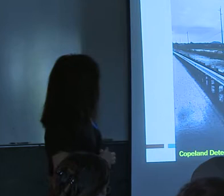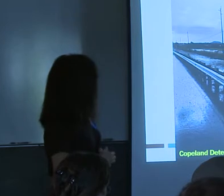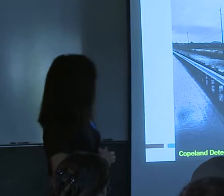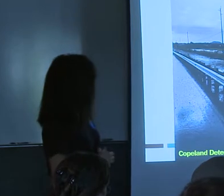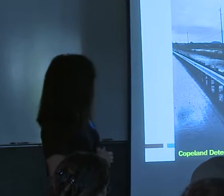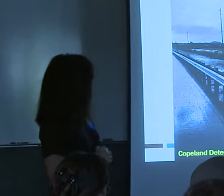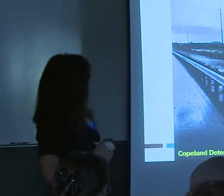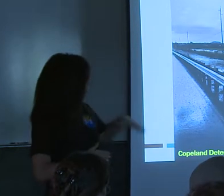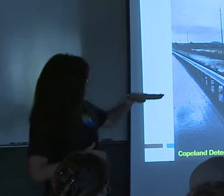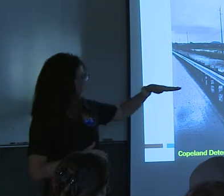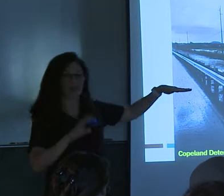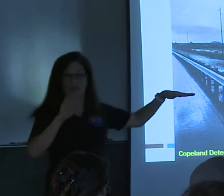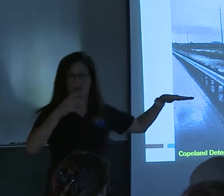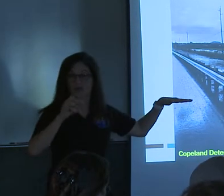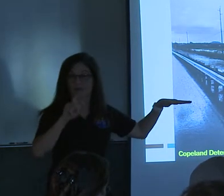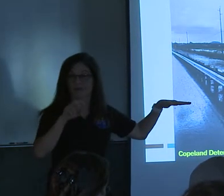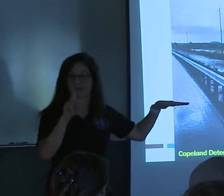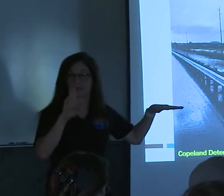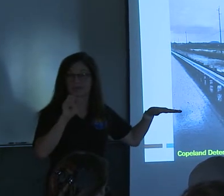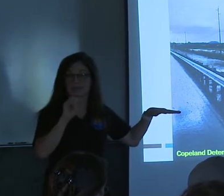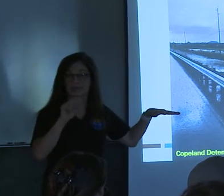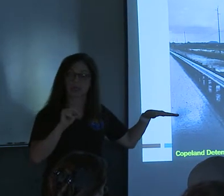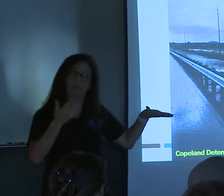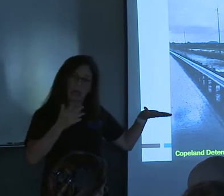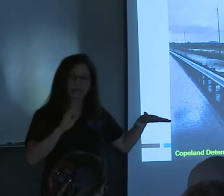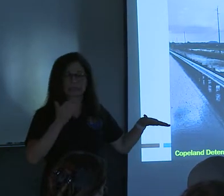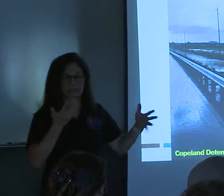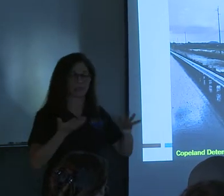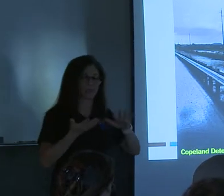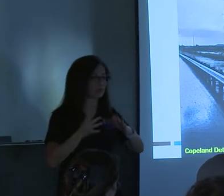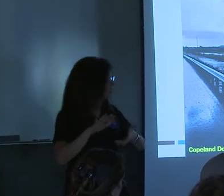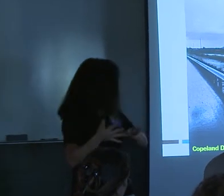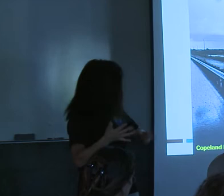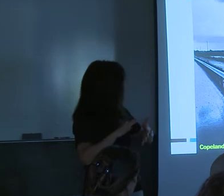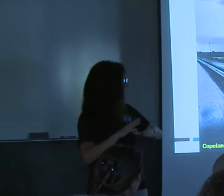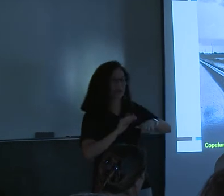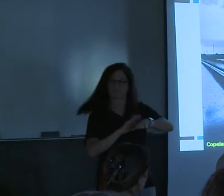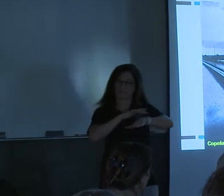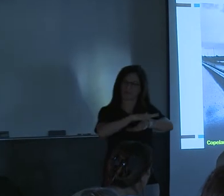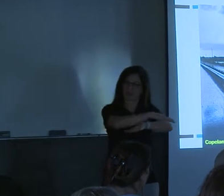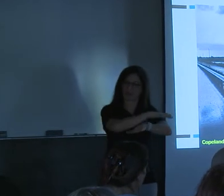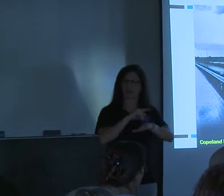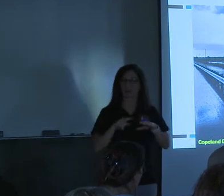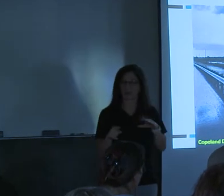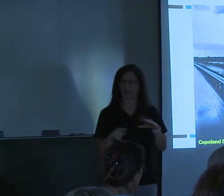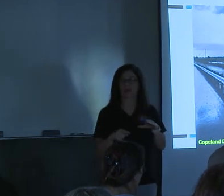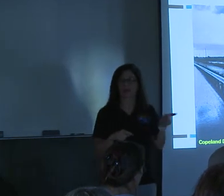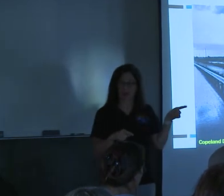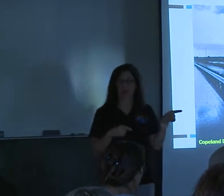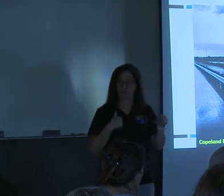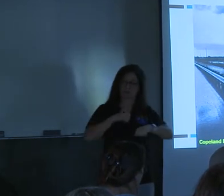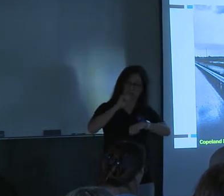This is the Copeland Basin and this might look a little bit haphazard the way that it's blowing out of here, but it has a